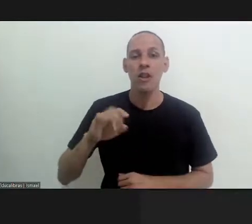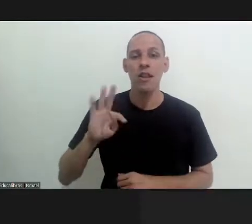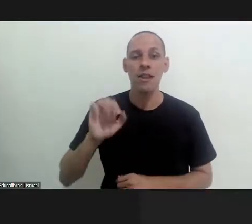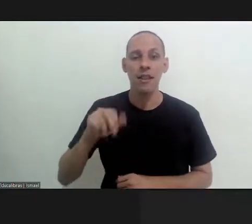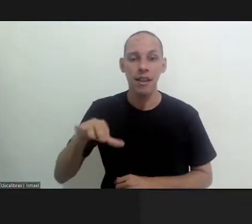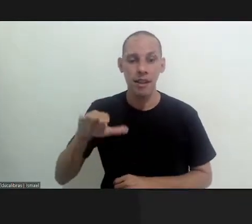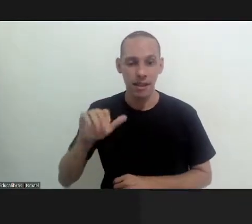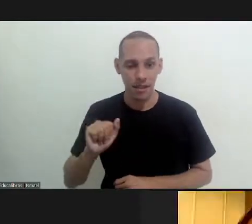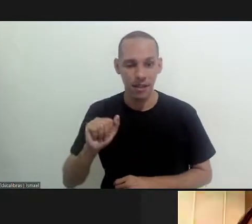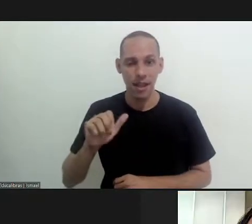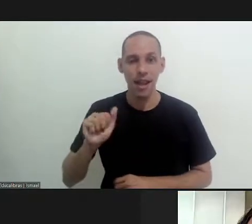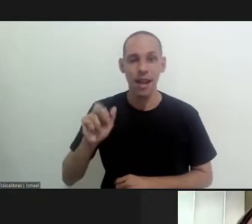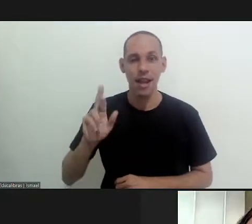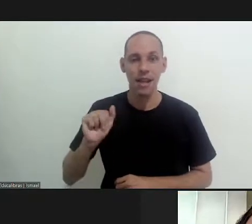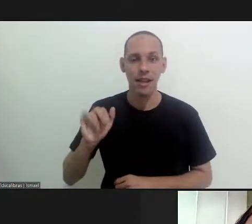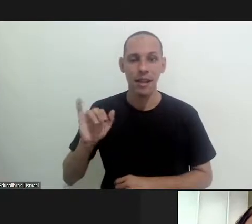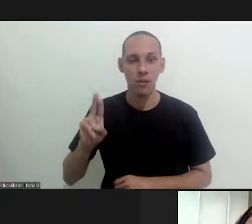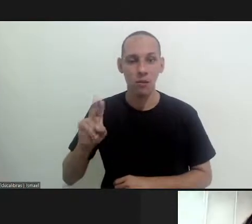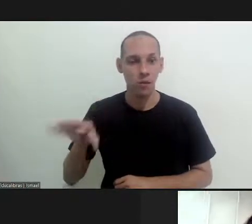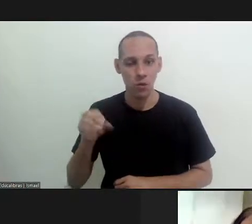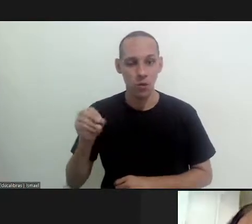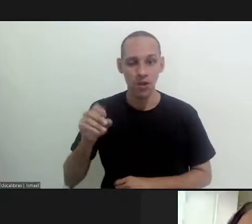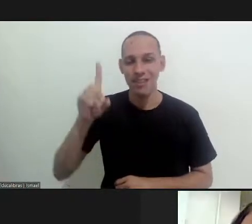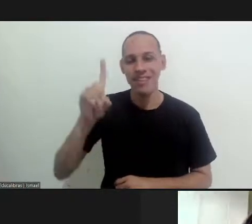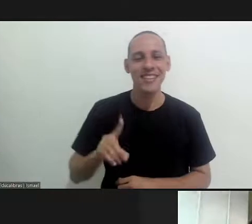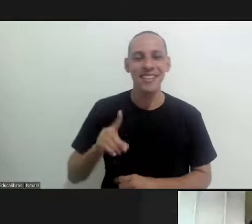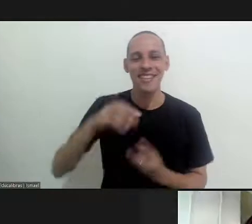Dr. Tania Araújo Jorge, the director.